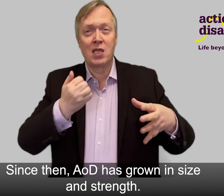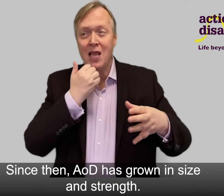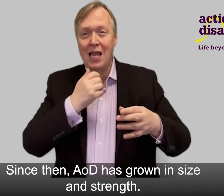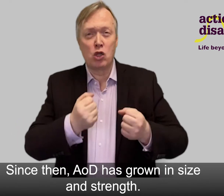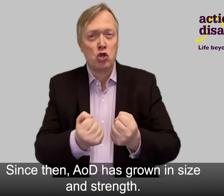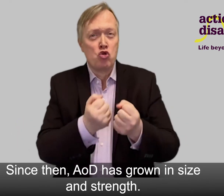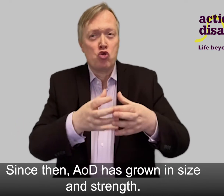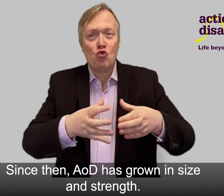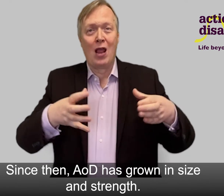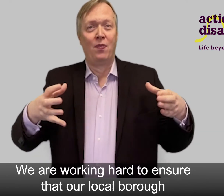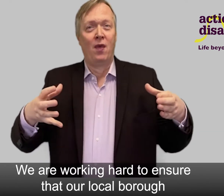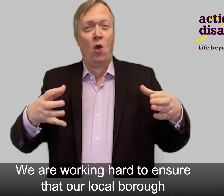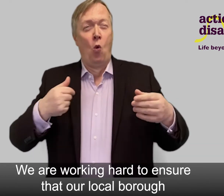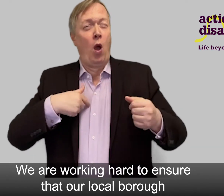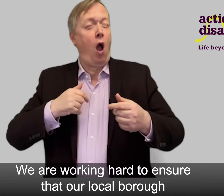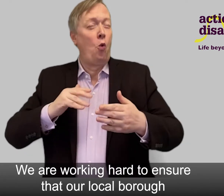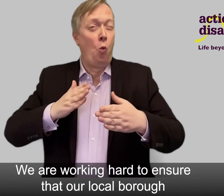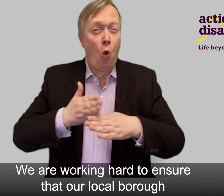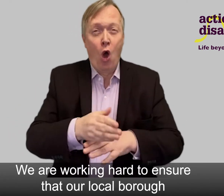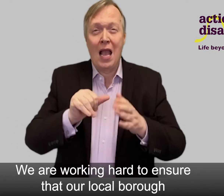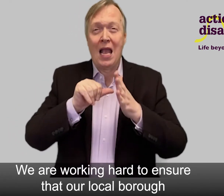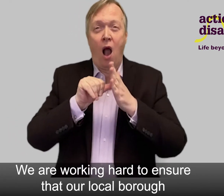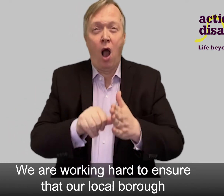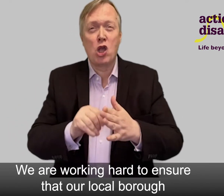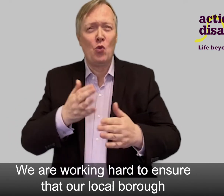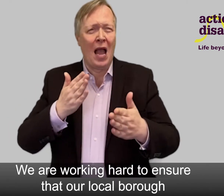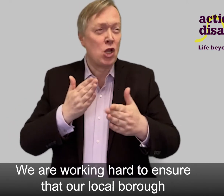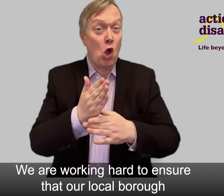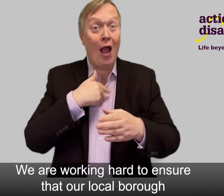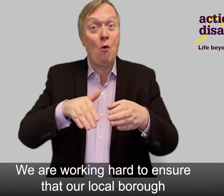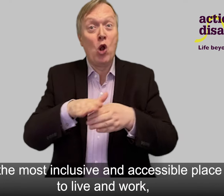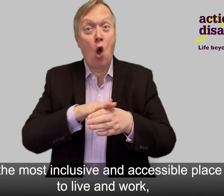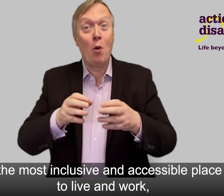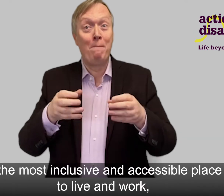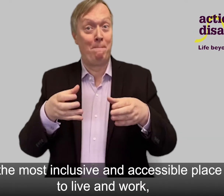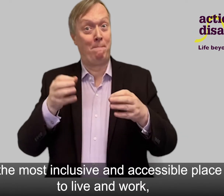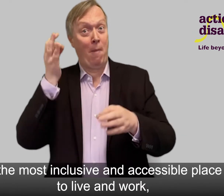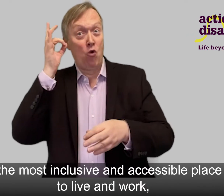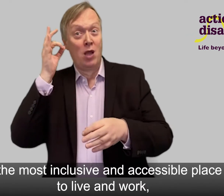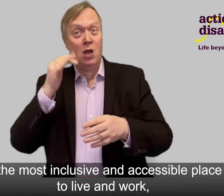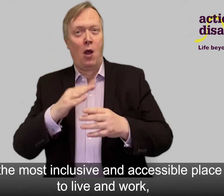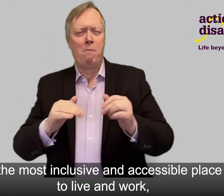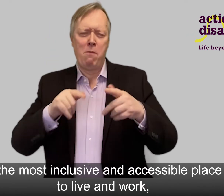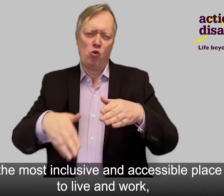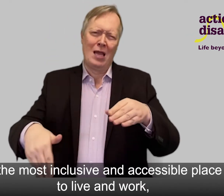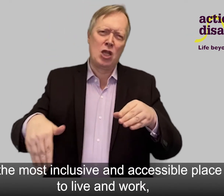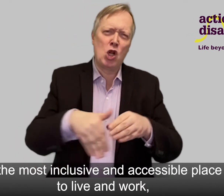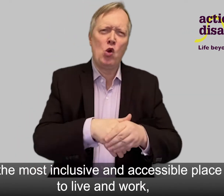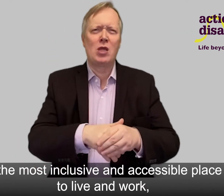and strength. We are working hard to ensure that our local borough is the most inclusive and accessible place